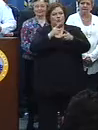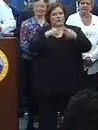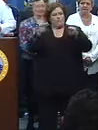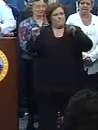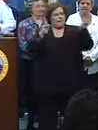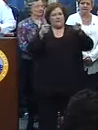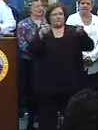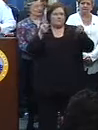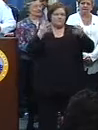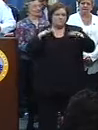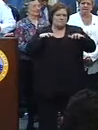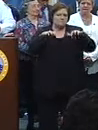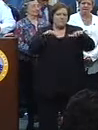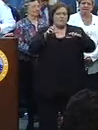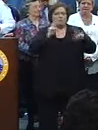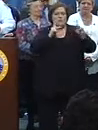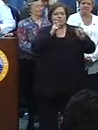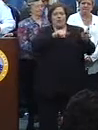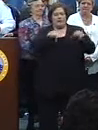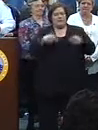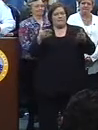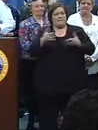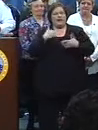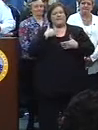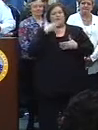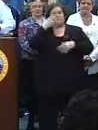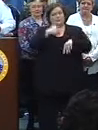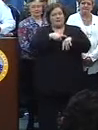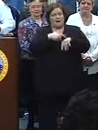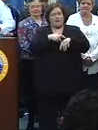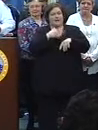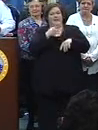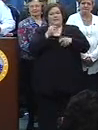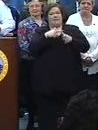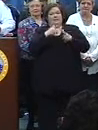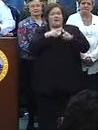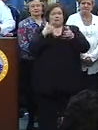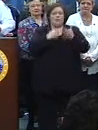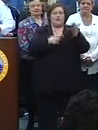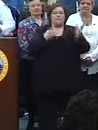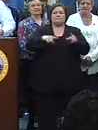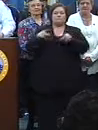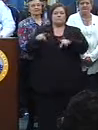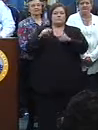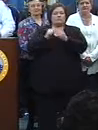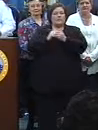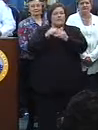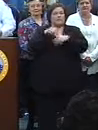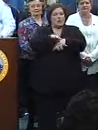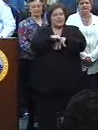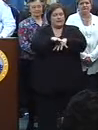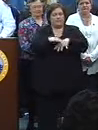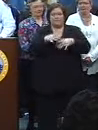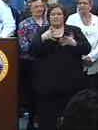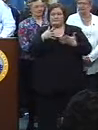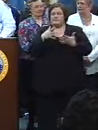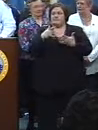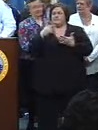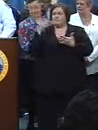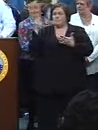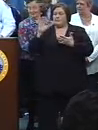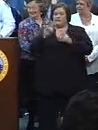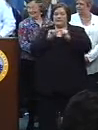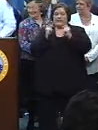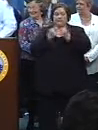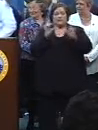managing large crowds of people who come here to have a very good time, and then the issues that come up with logistics and moving parades around. So, Mr. Mayor, your team delivered.